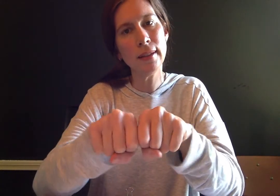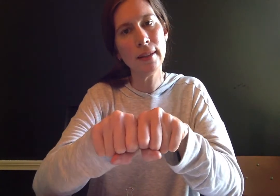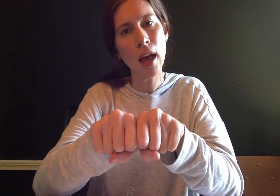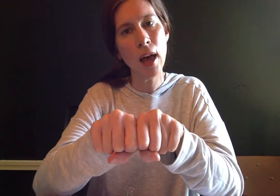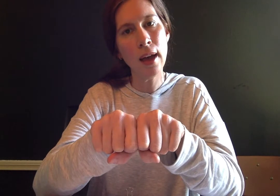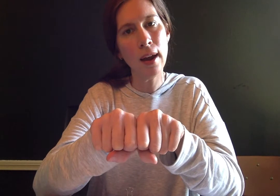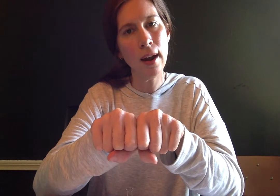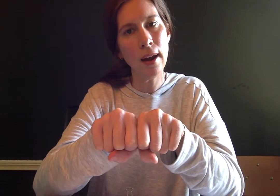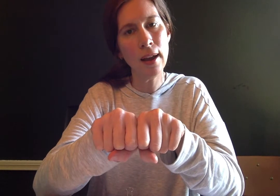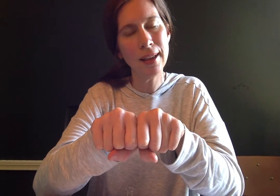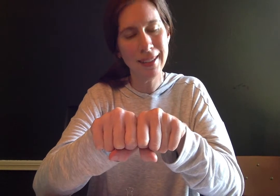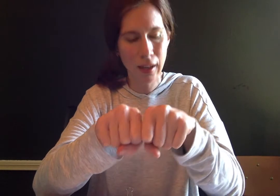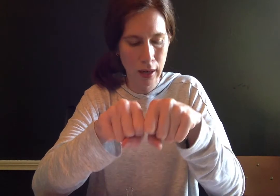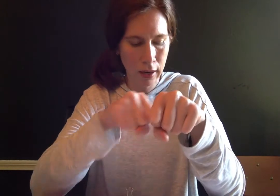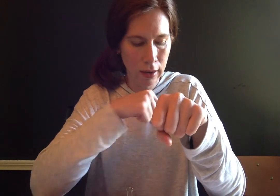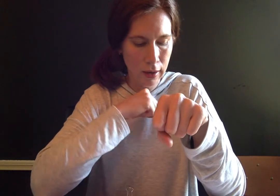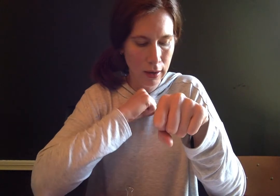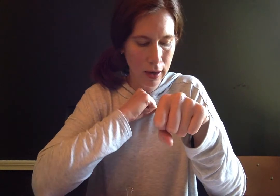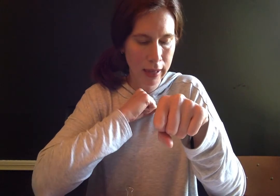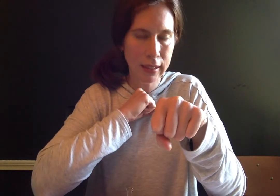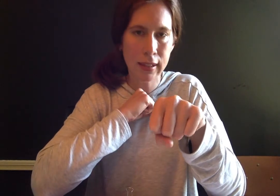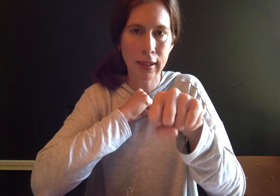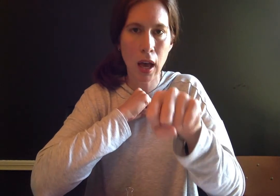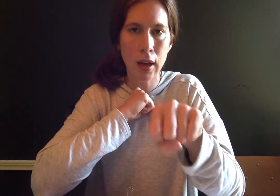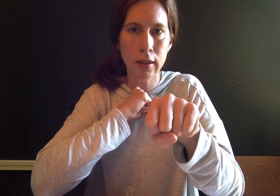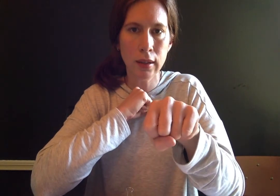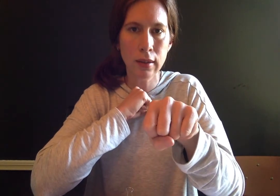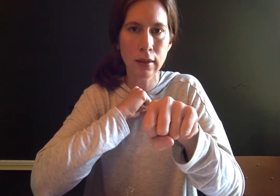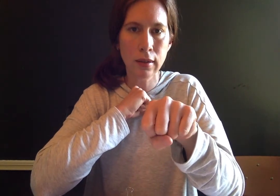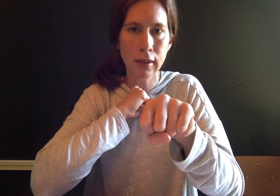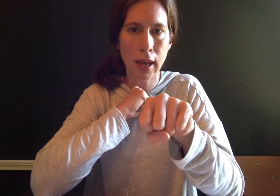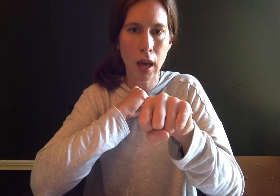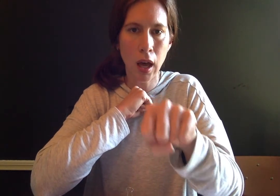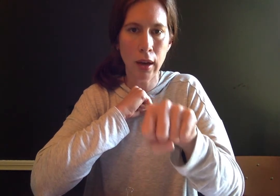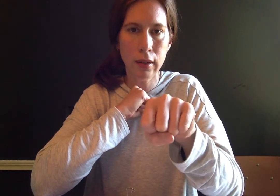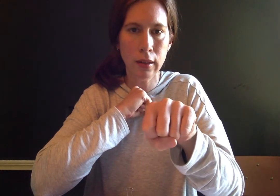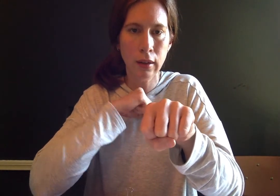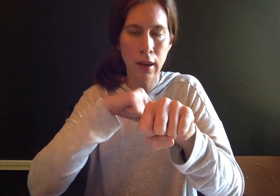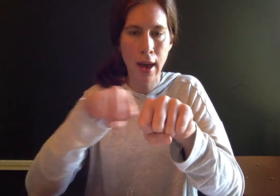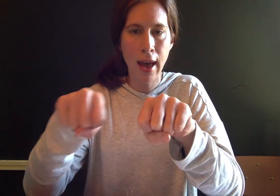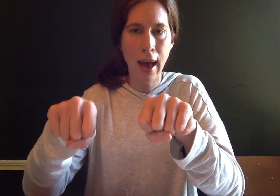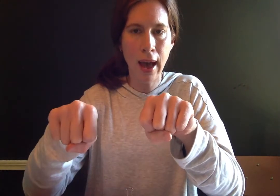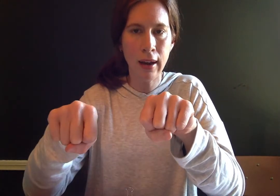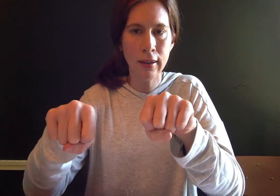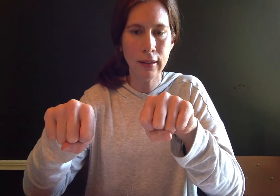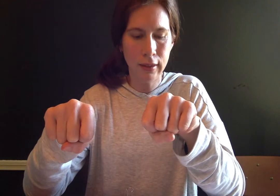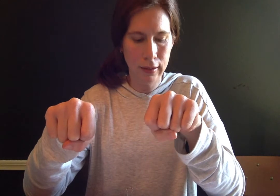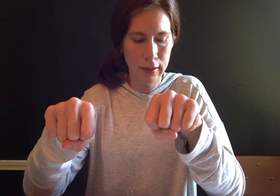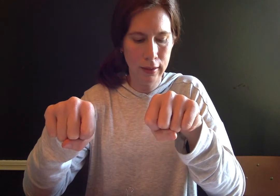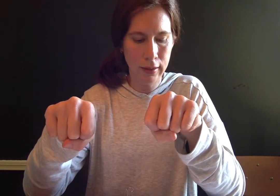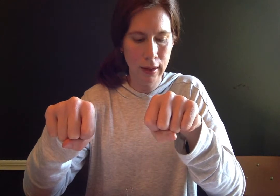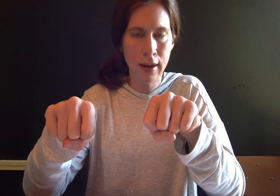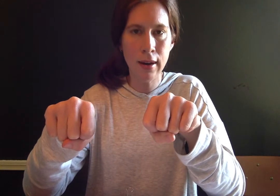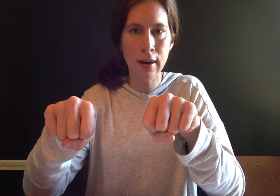Son. Good. Next is ut. Say ut. Ut. N.